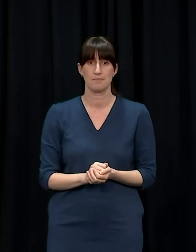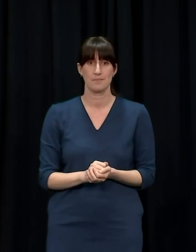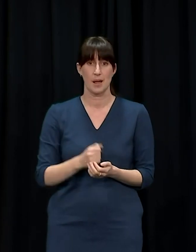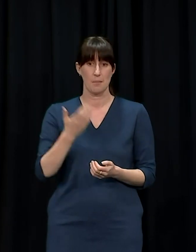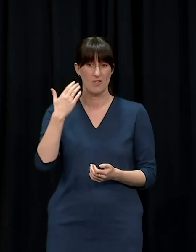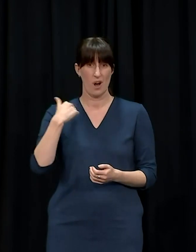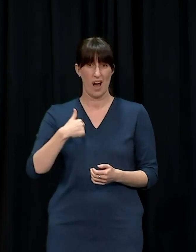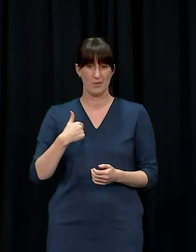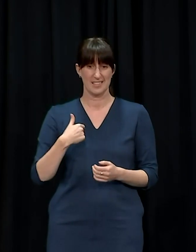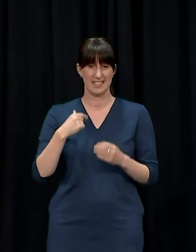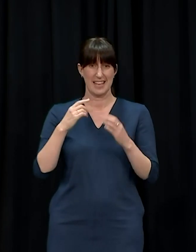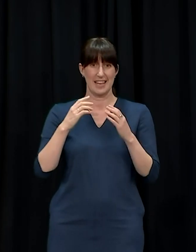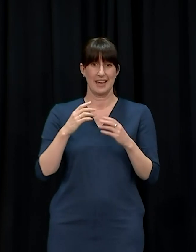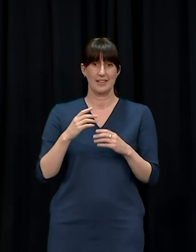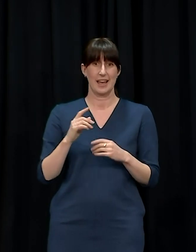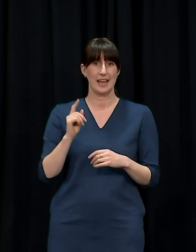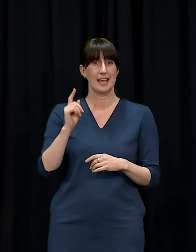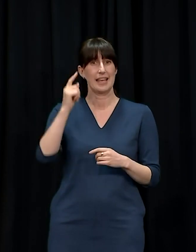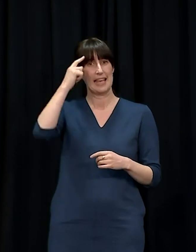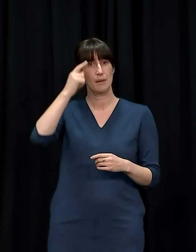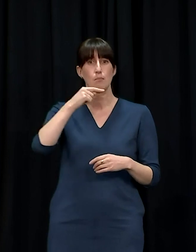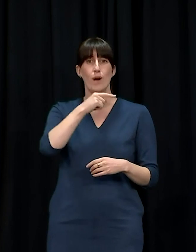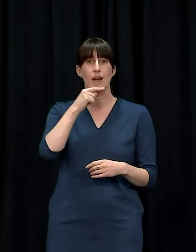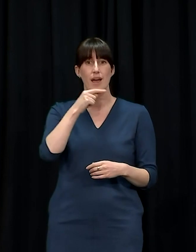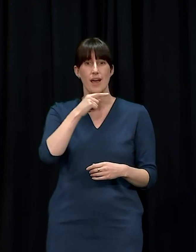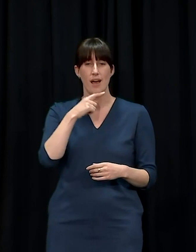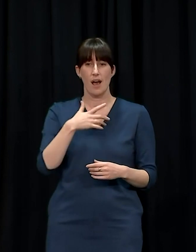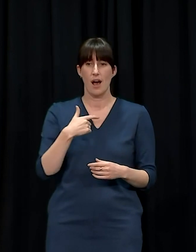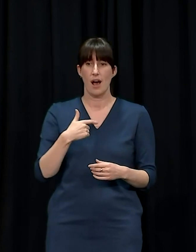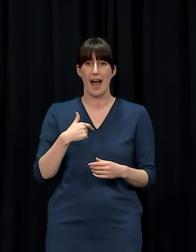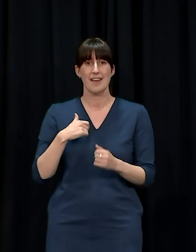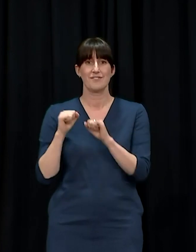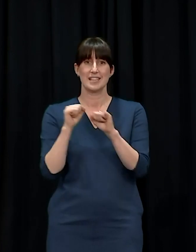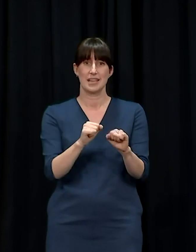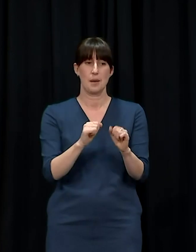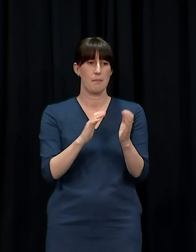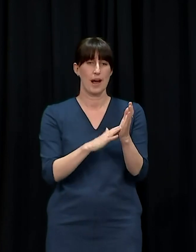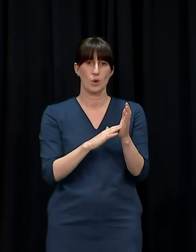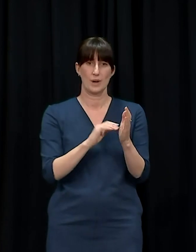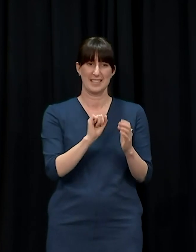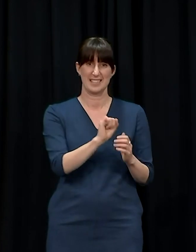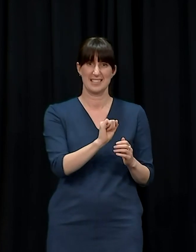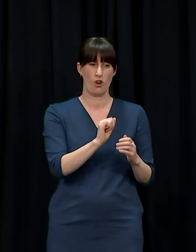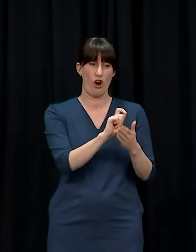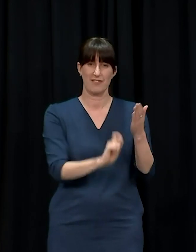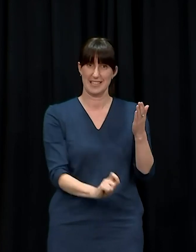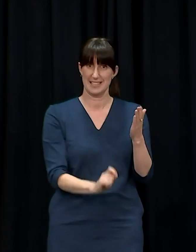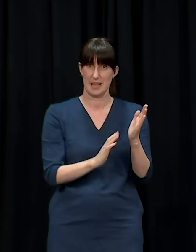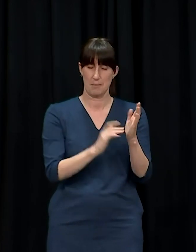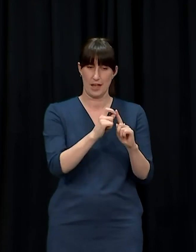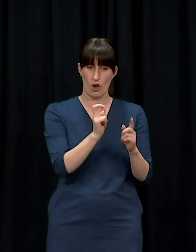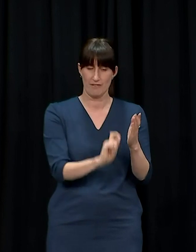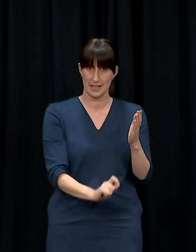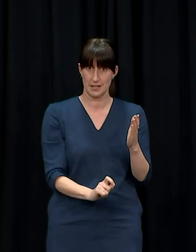South Dunedin, and we couldn't get our school rebuilt, I went and visited Michael in his electorate office as the MP. He remembers this interaction